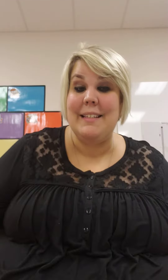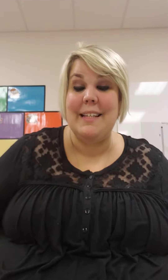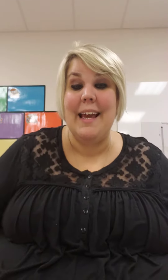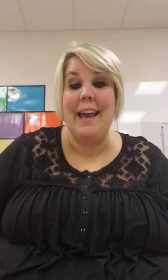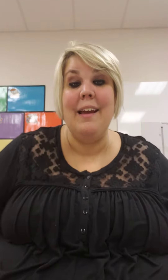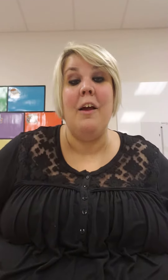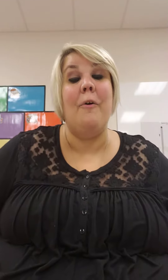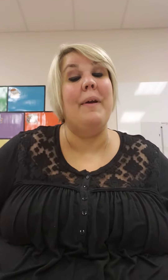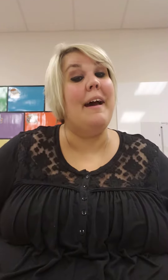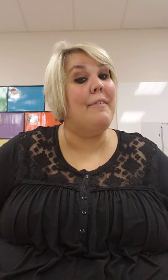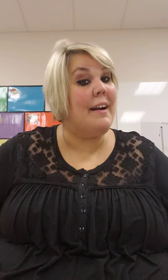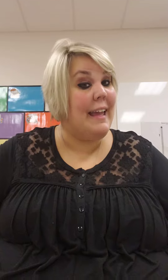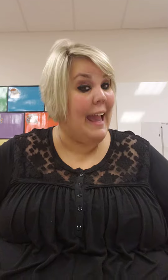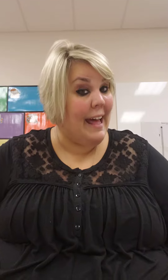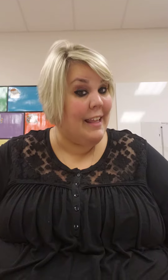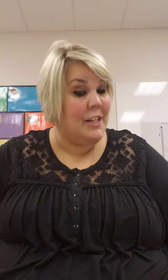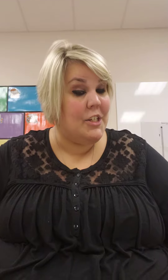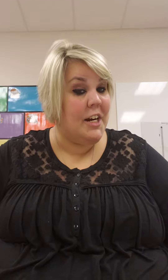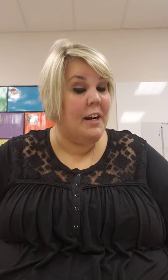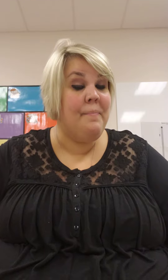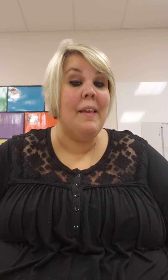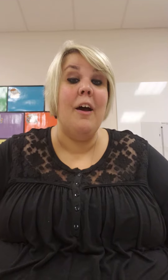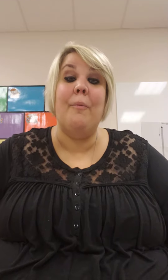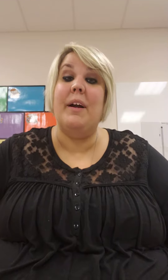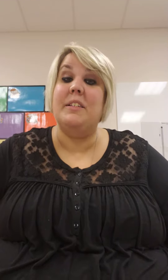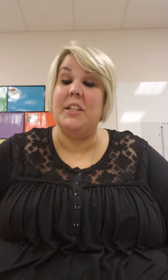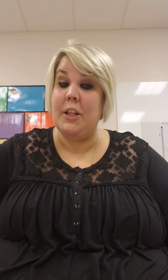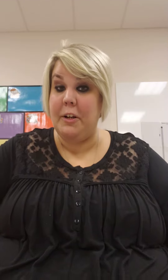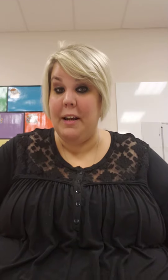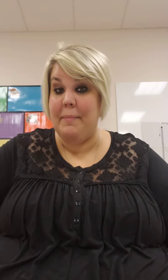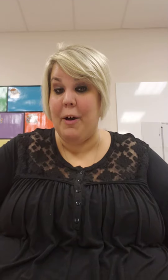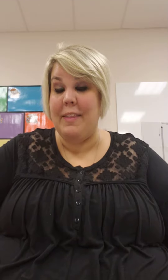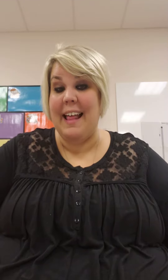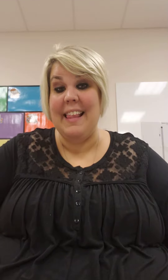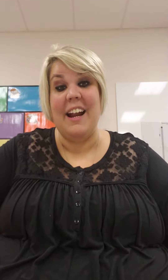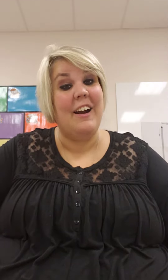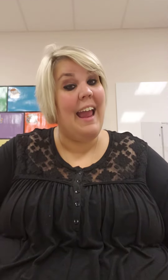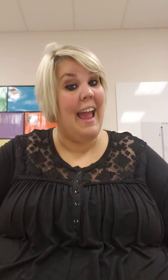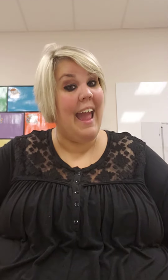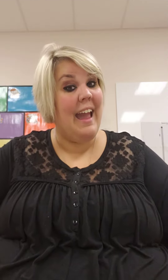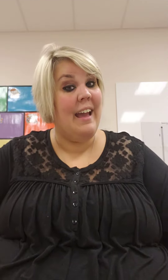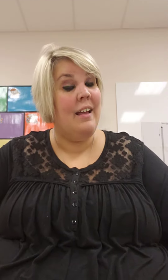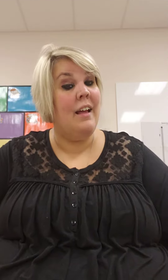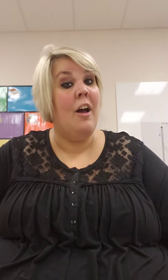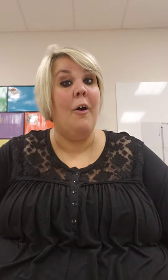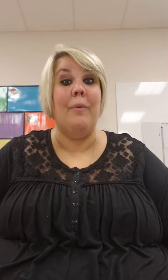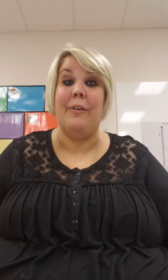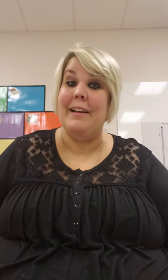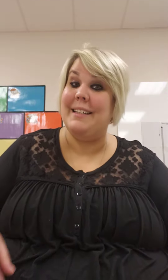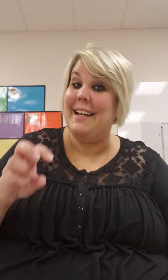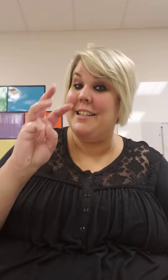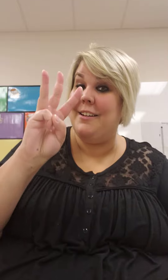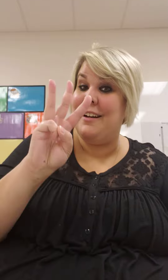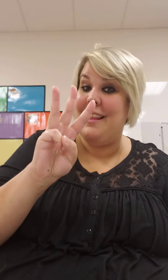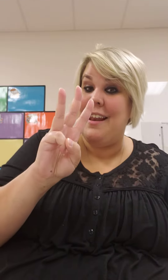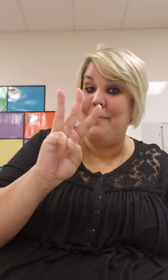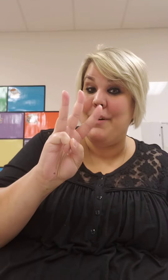today? We have our calendar. We're still learning about that letter A. We're going to get to learn the number